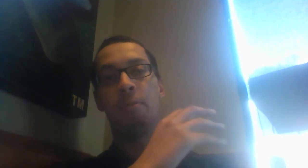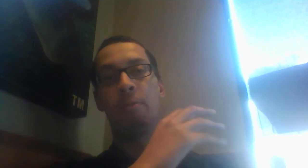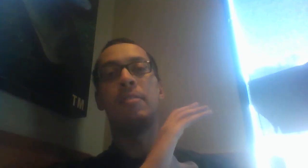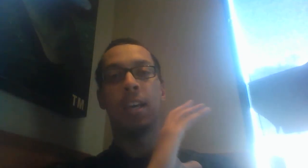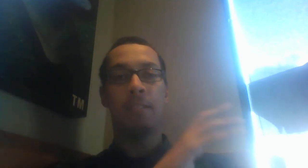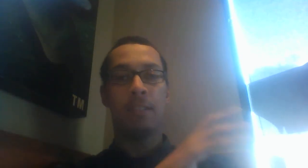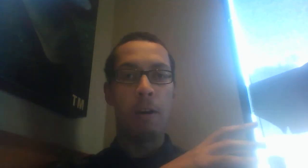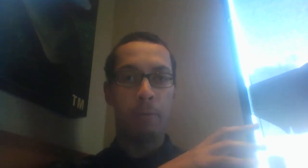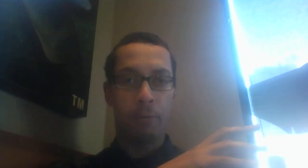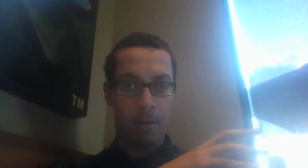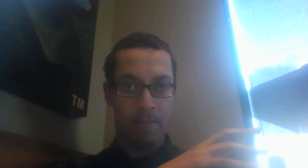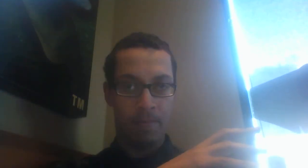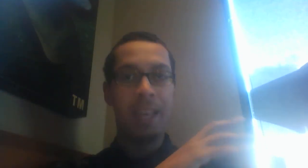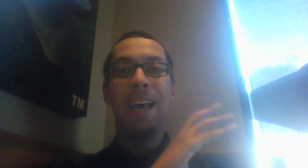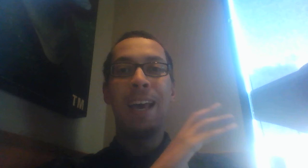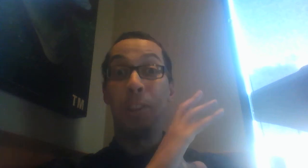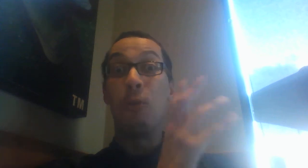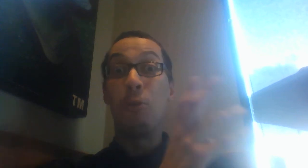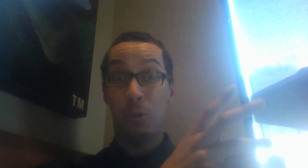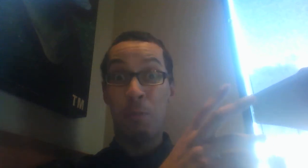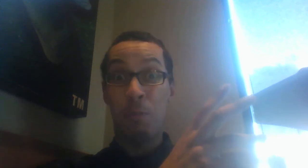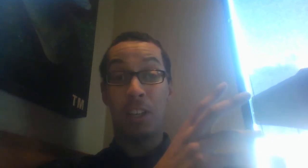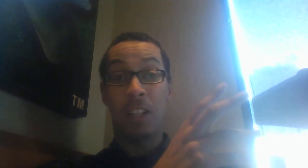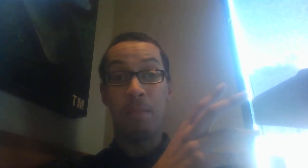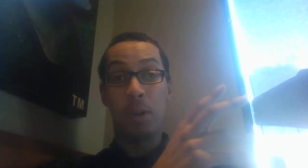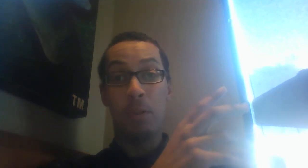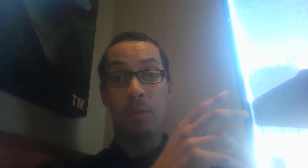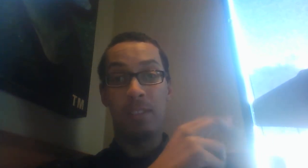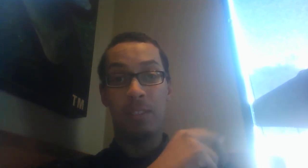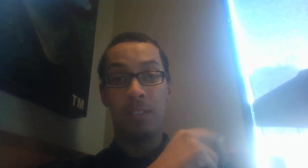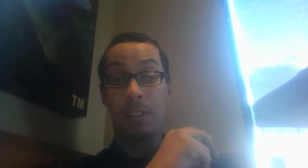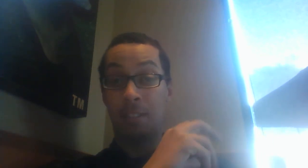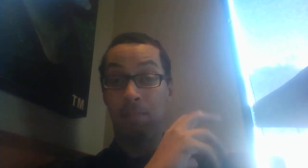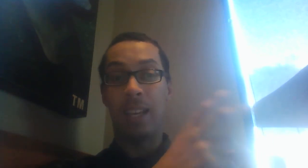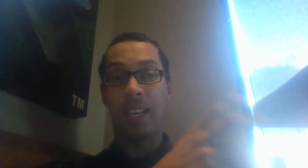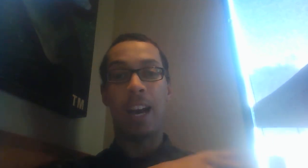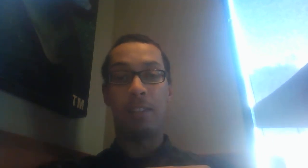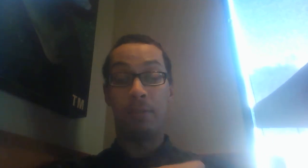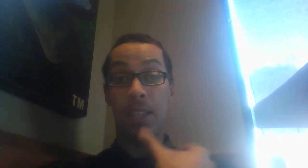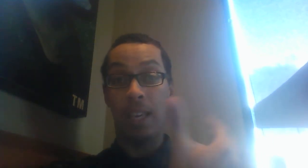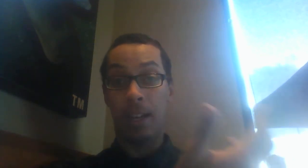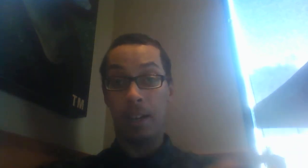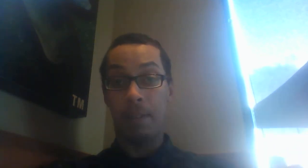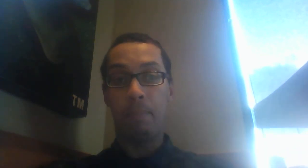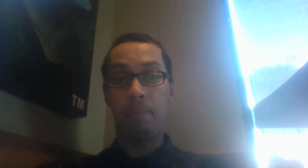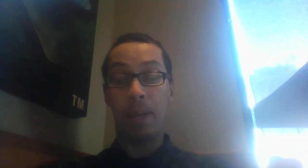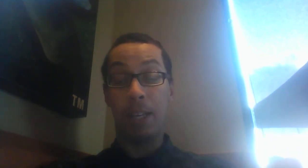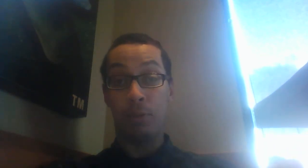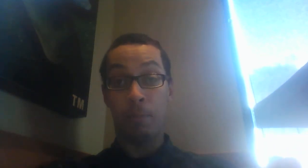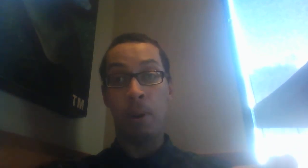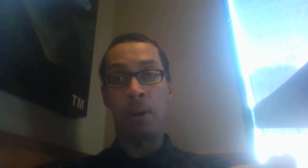ways, it takes a lot from those two particular movies and tries to make it out of the, uh, Beatrix Potter